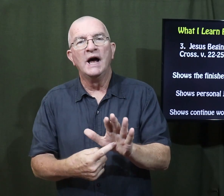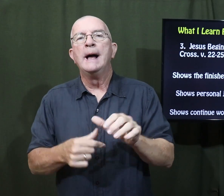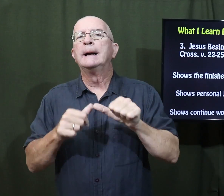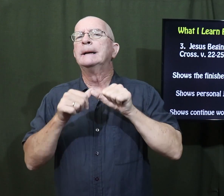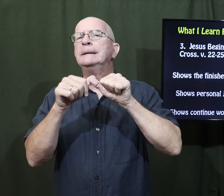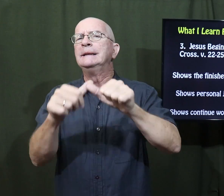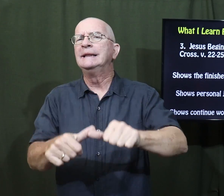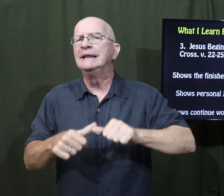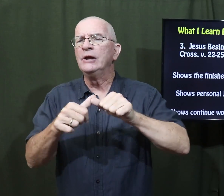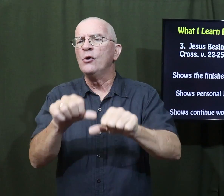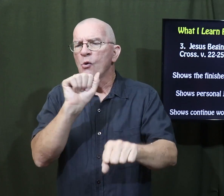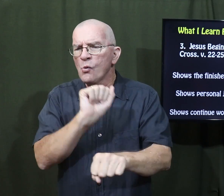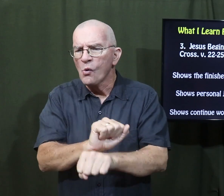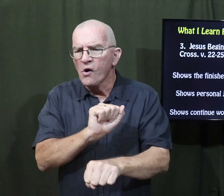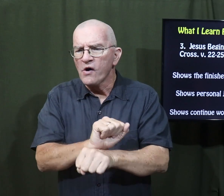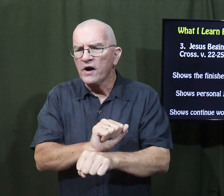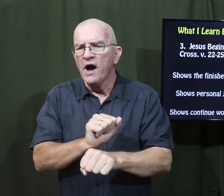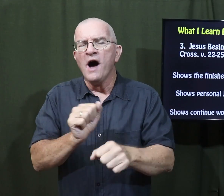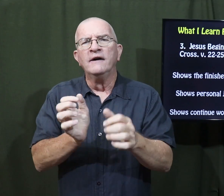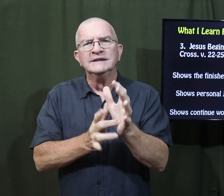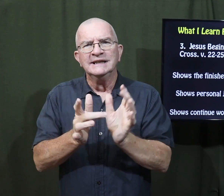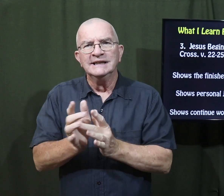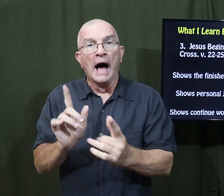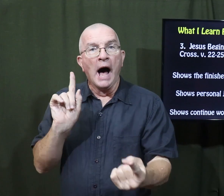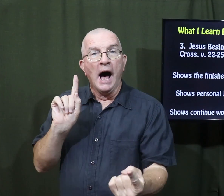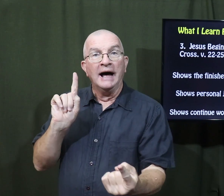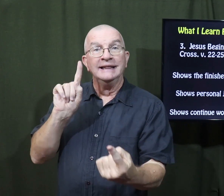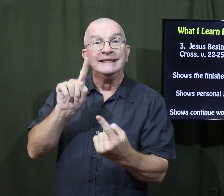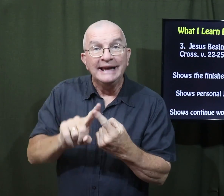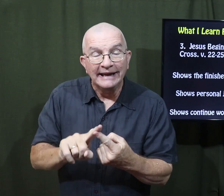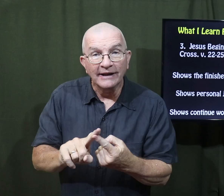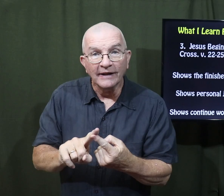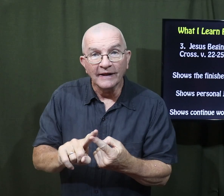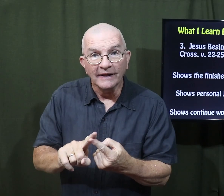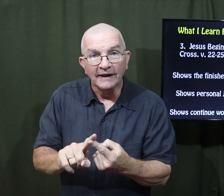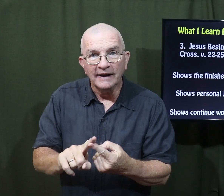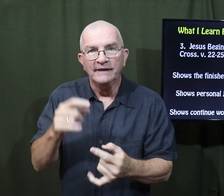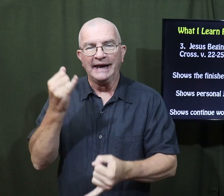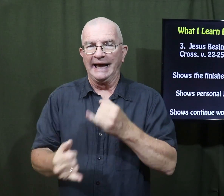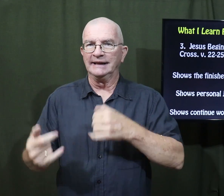shows continuous work of Jesus until the end of time.